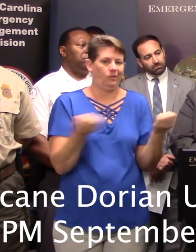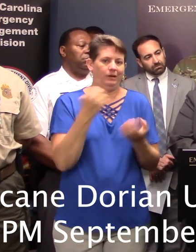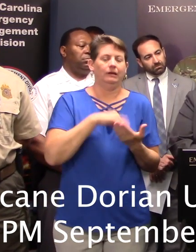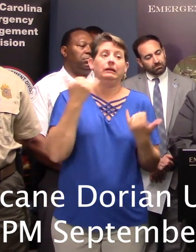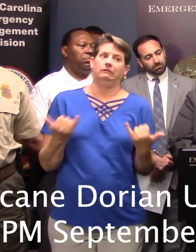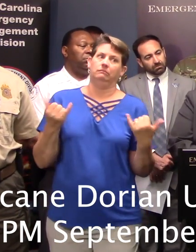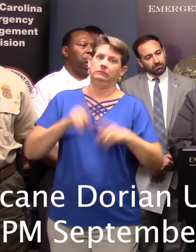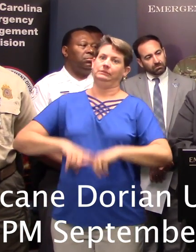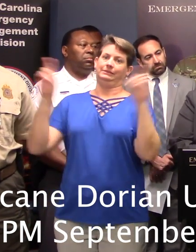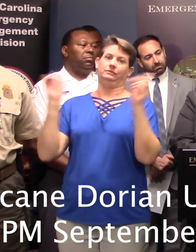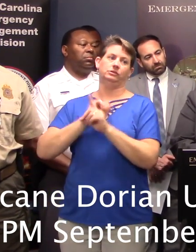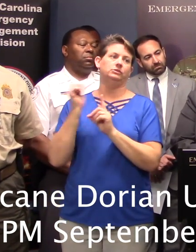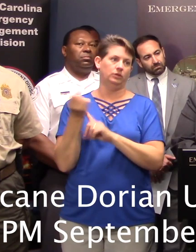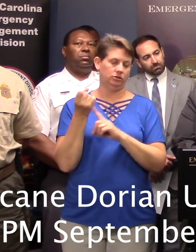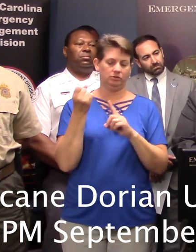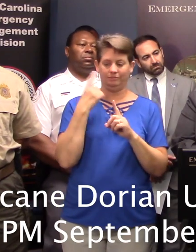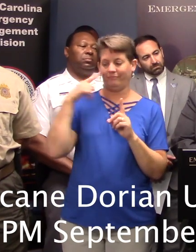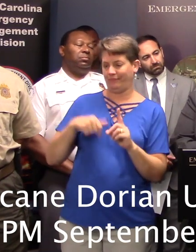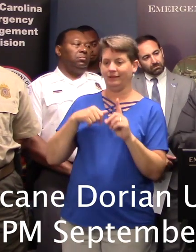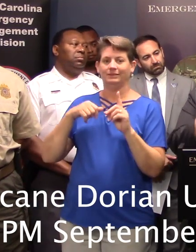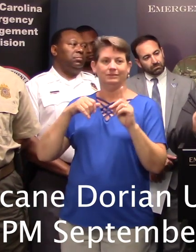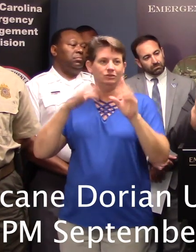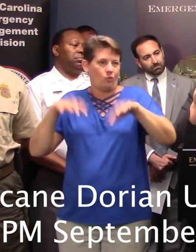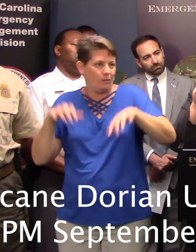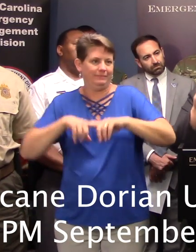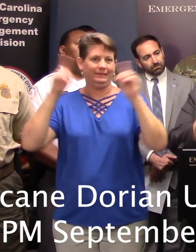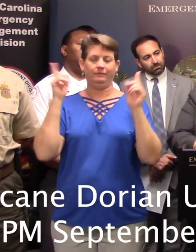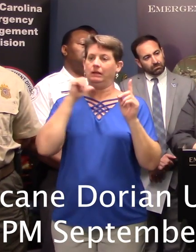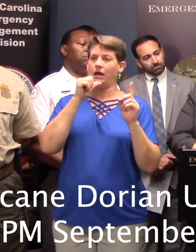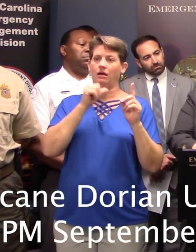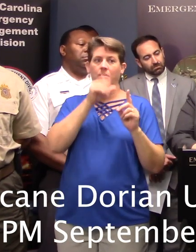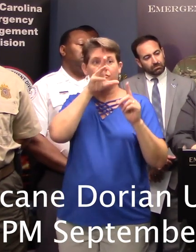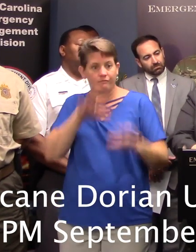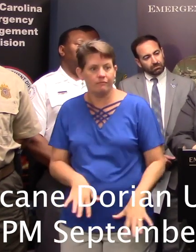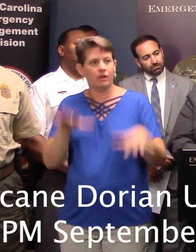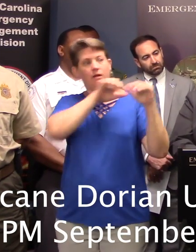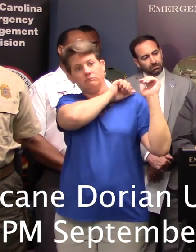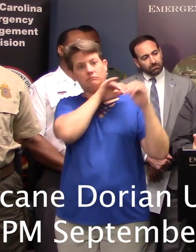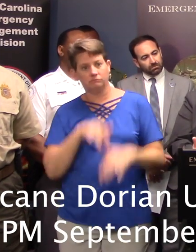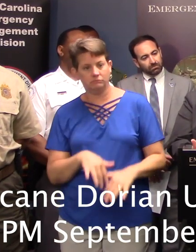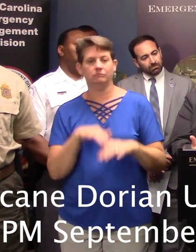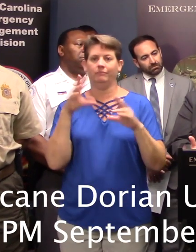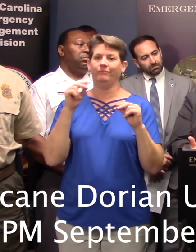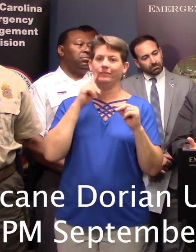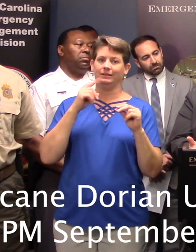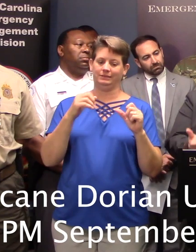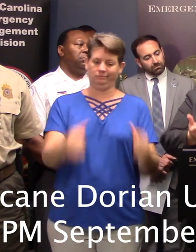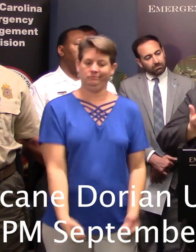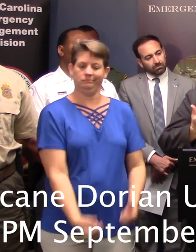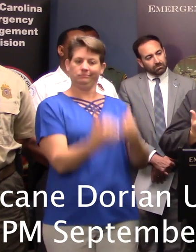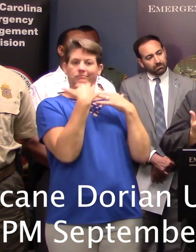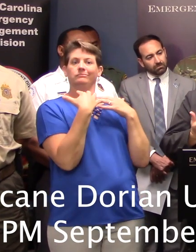situation we're dealing with with this storm. It's not floodwaters coming downstream in a river. It's basically storm surge